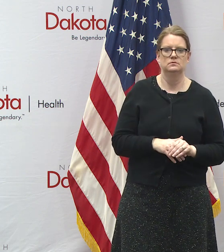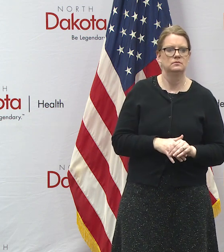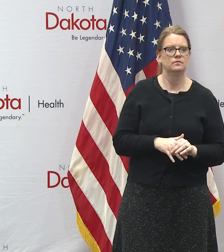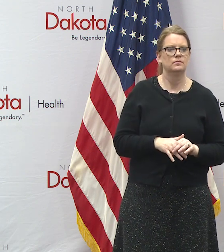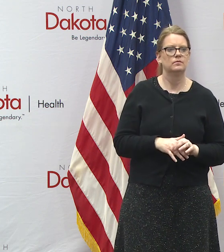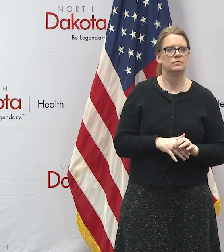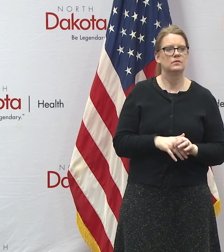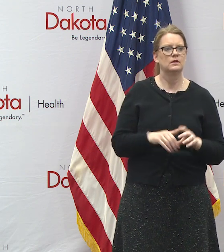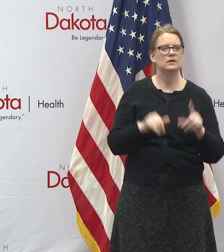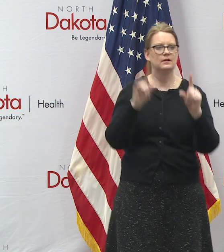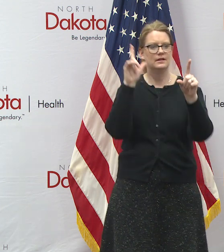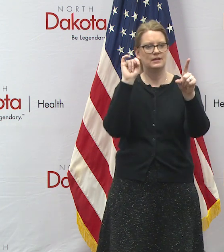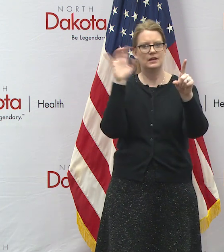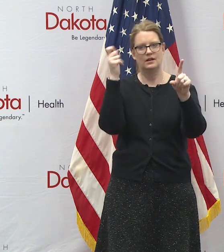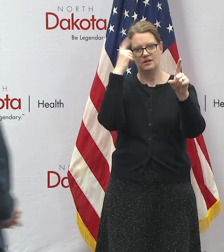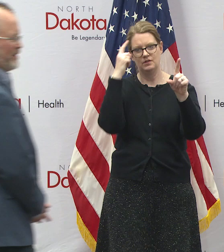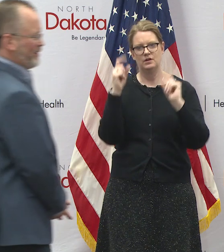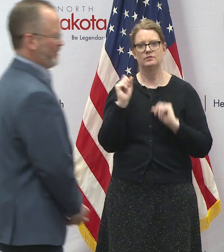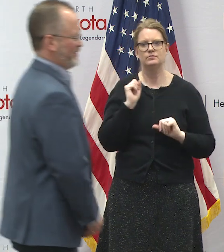for lieutenant governor sanford